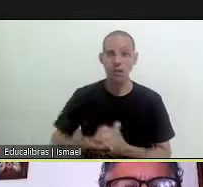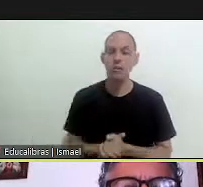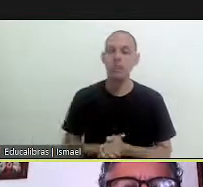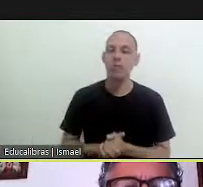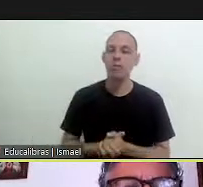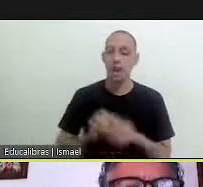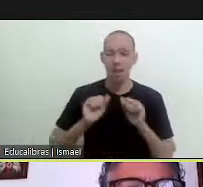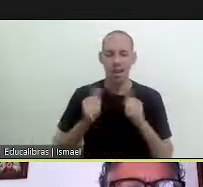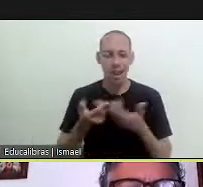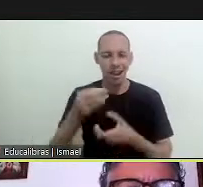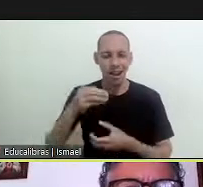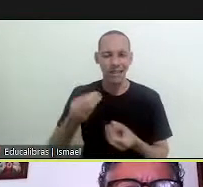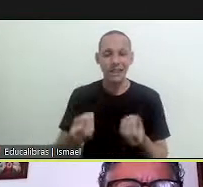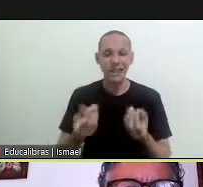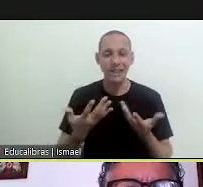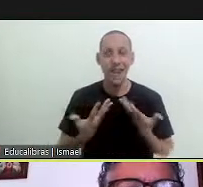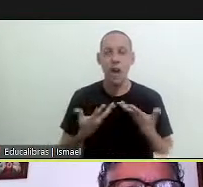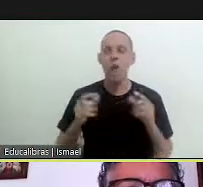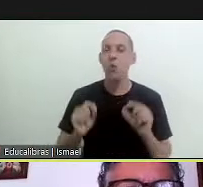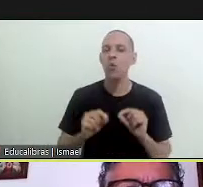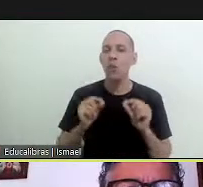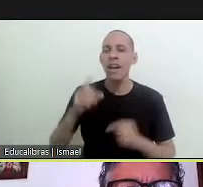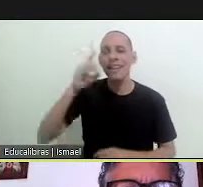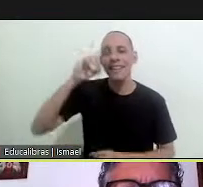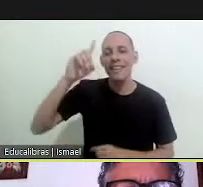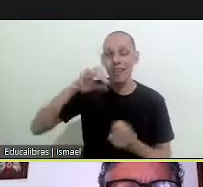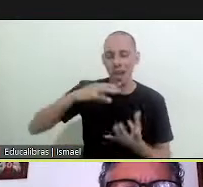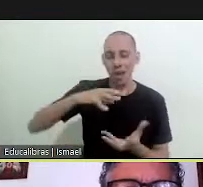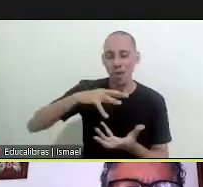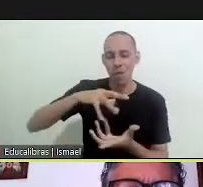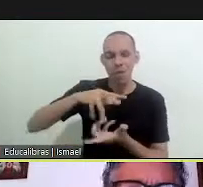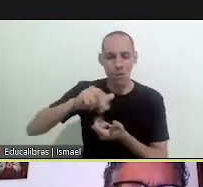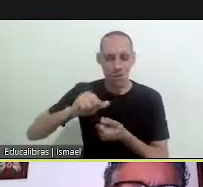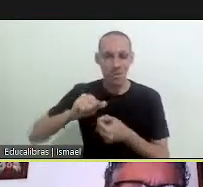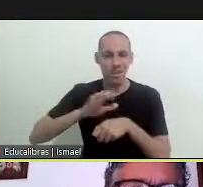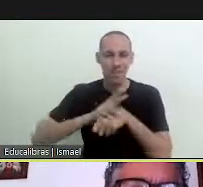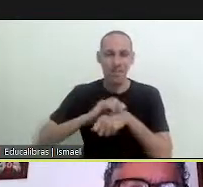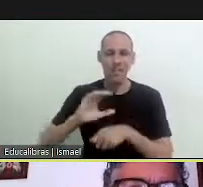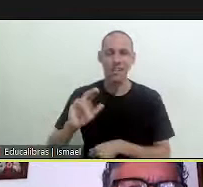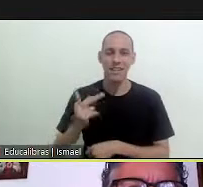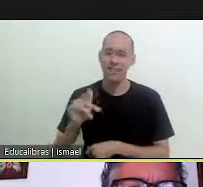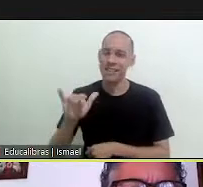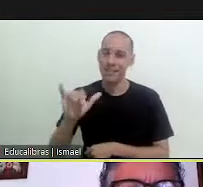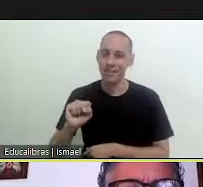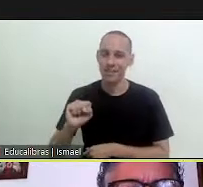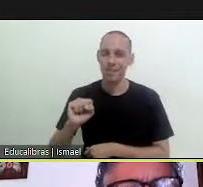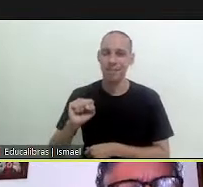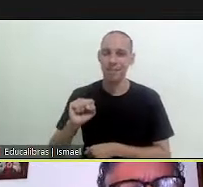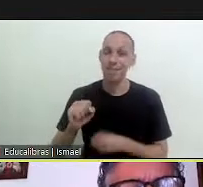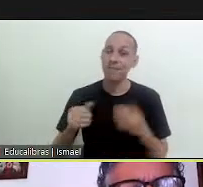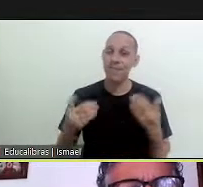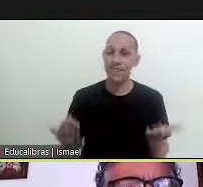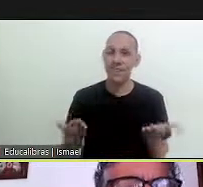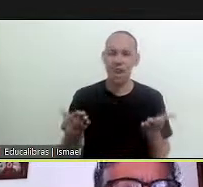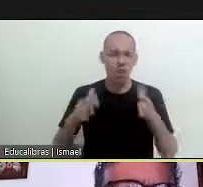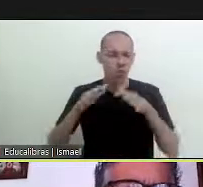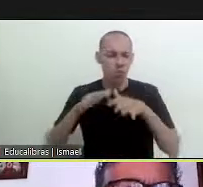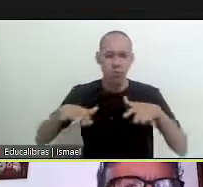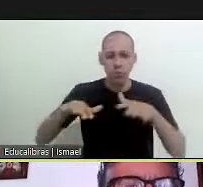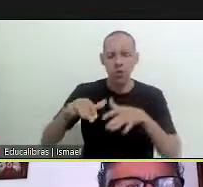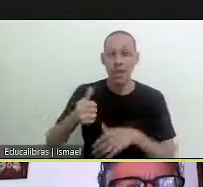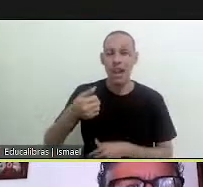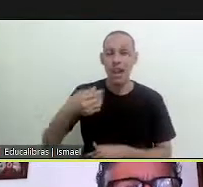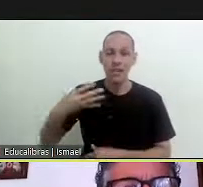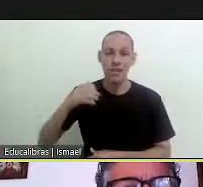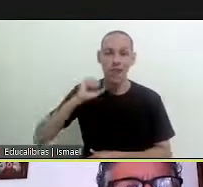in the 72nd assembly we are granted for world chagas disease day so